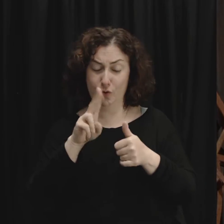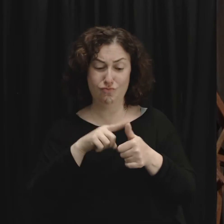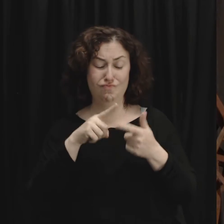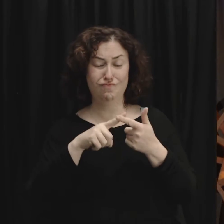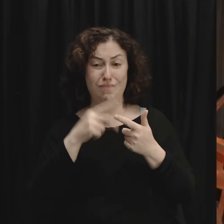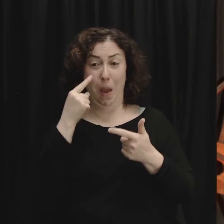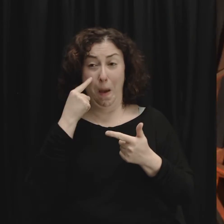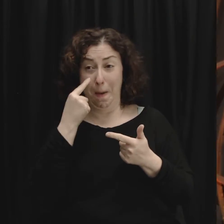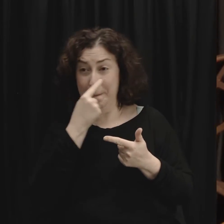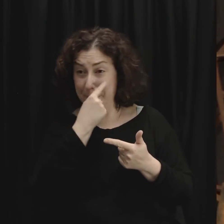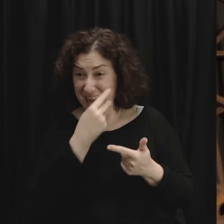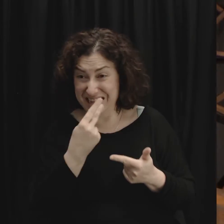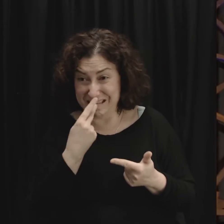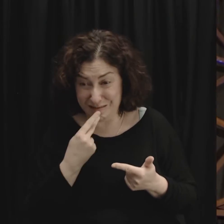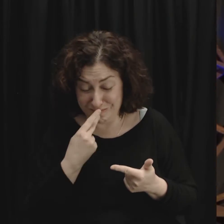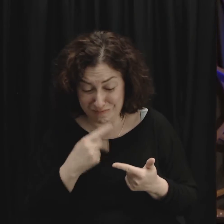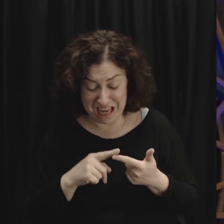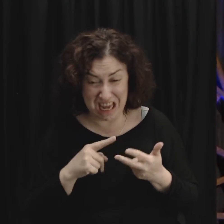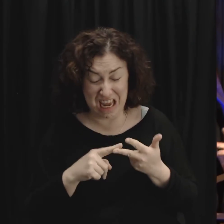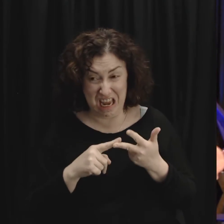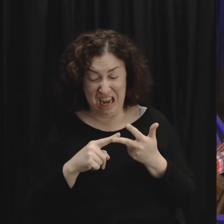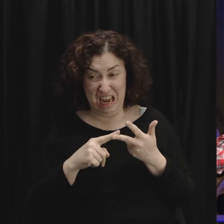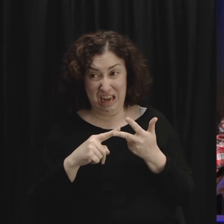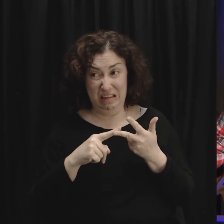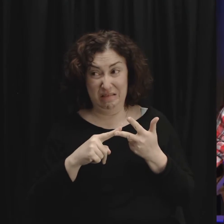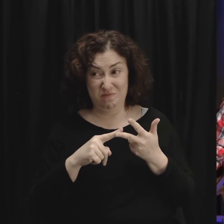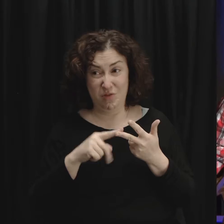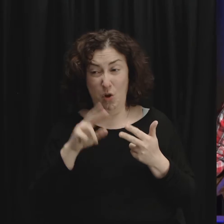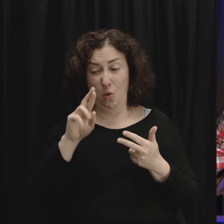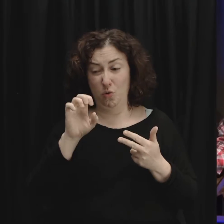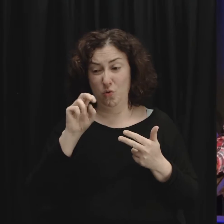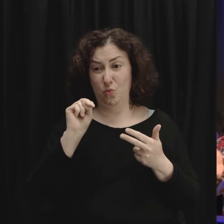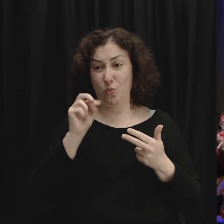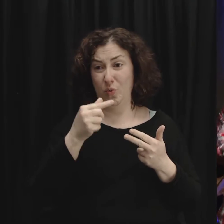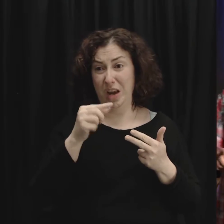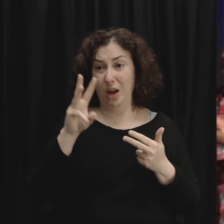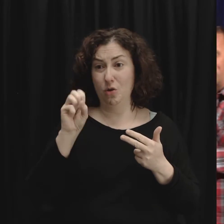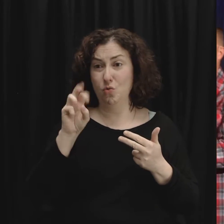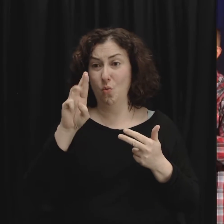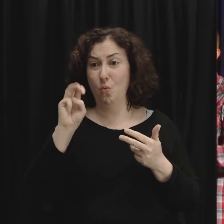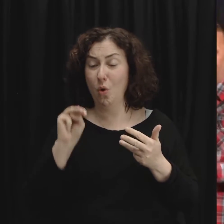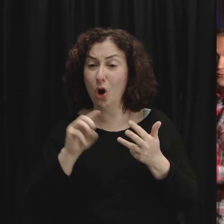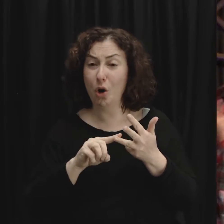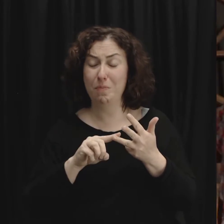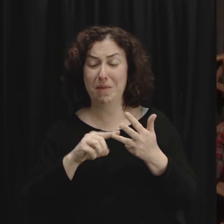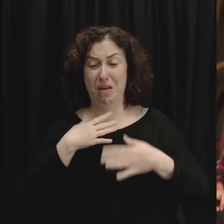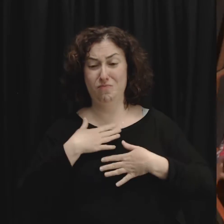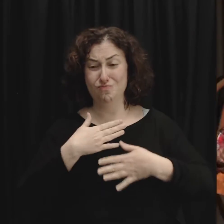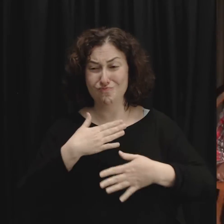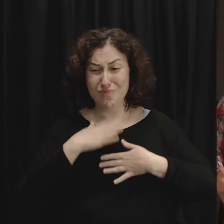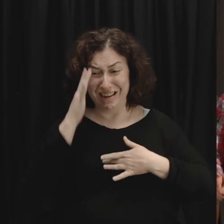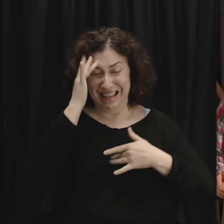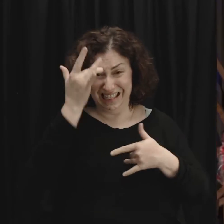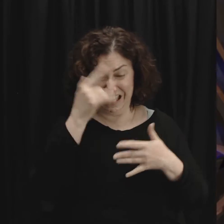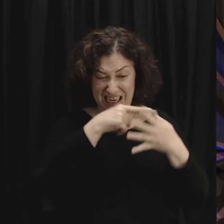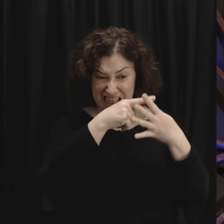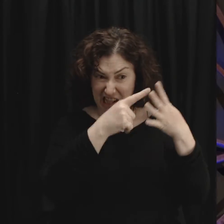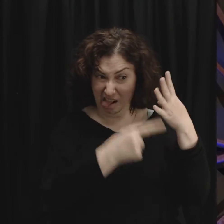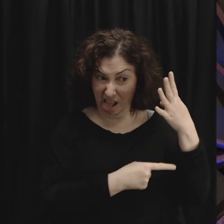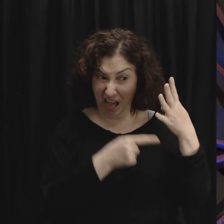bronchitis. Now let me ask how friendly of a church are we to someone with pink eye, ringworm, the flu, and bronchitis. We're probably like,